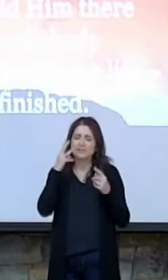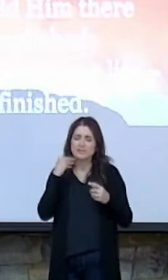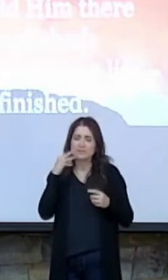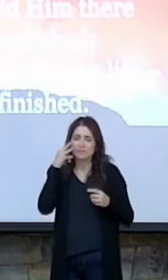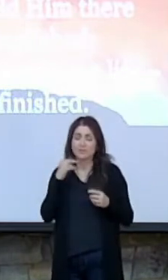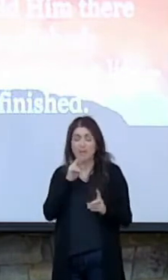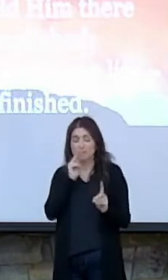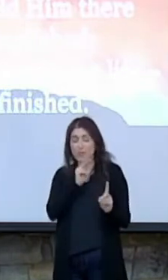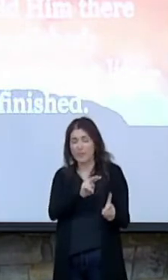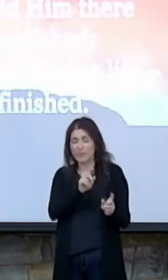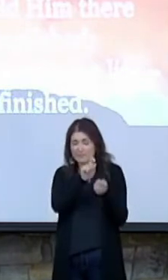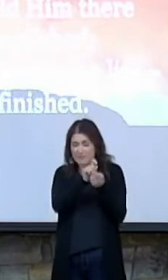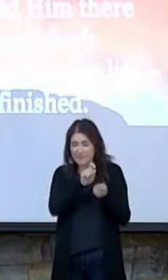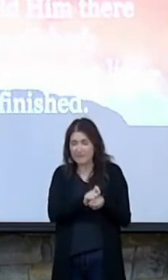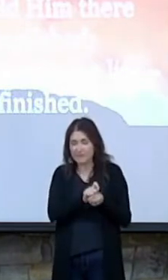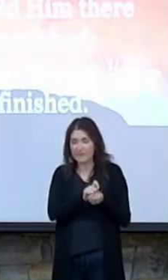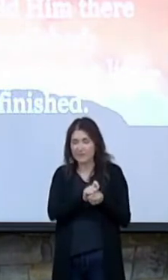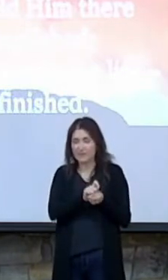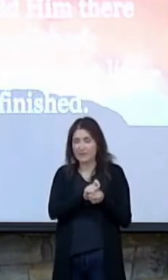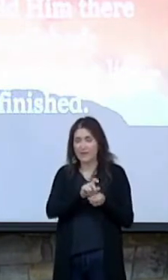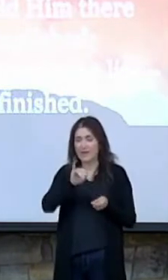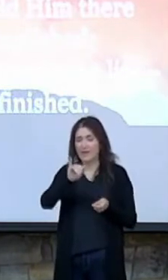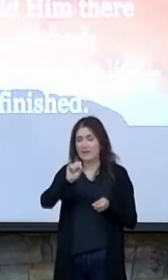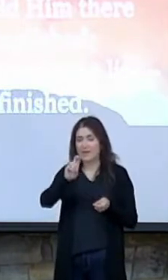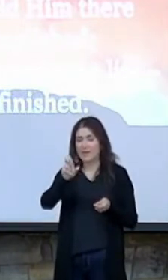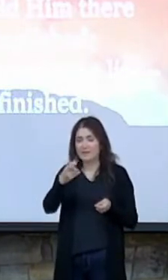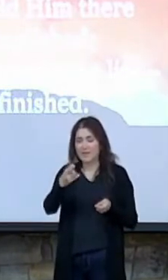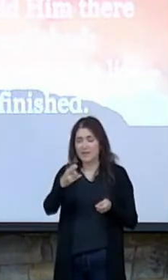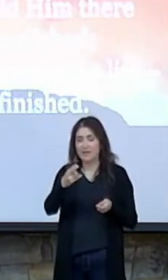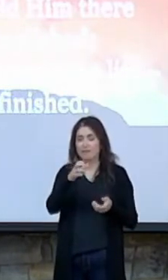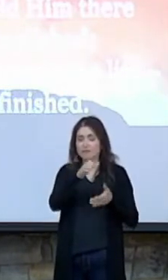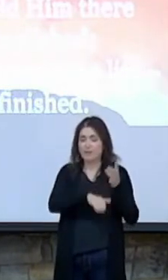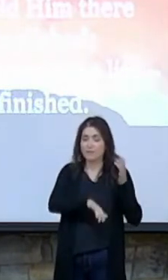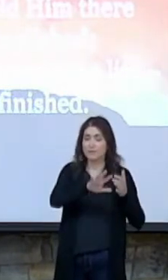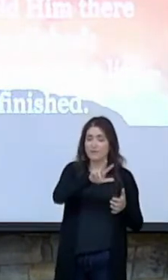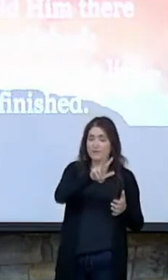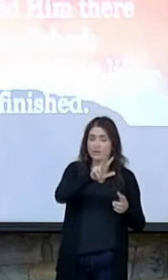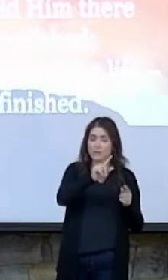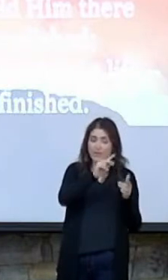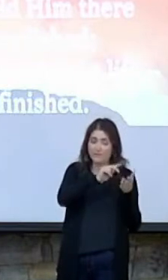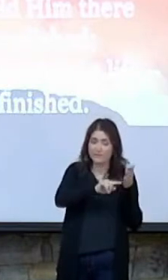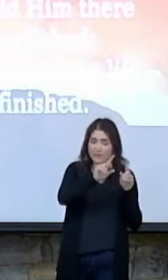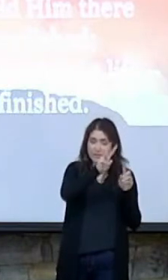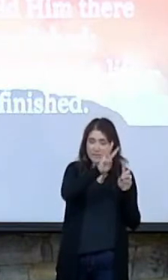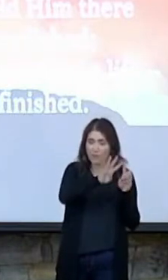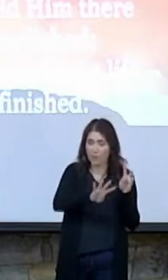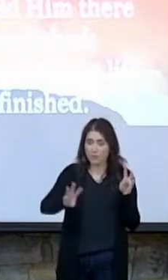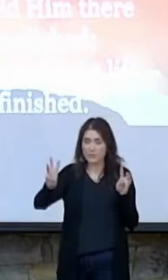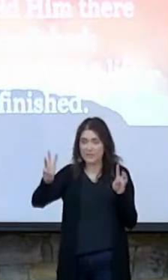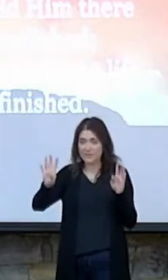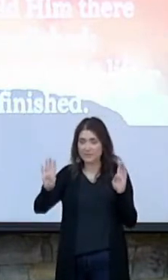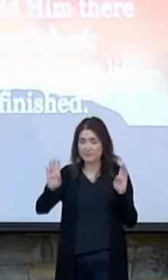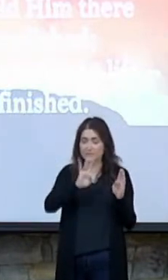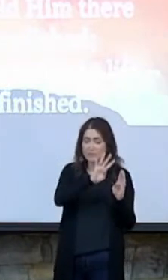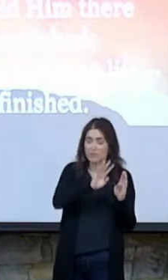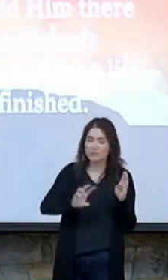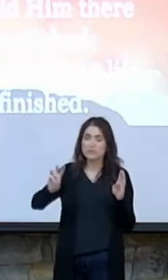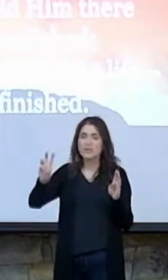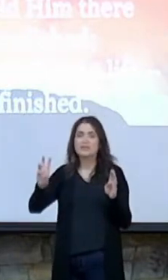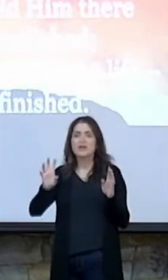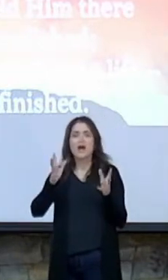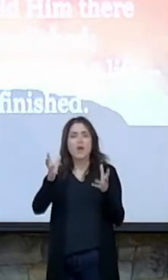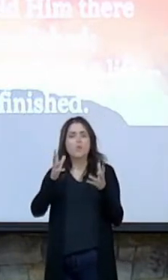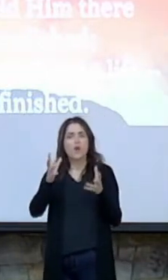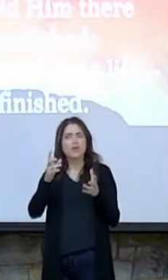specifically at Isaiah chapter 53, verses 4 through 6, I want you to notice with me how many times personal pronouns